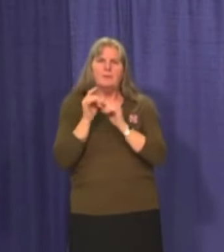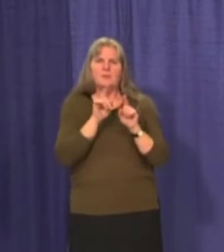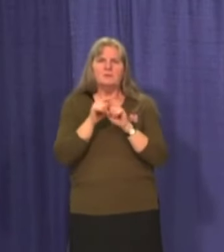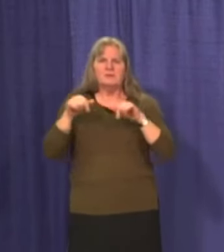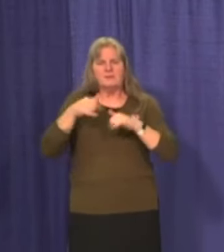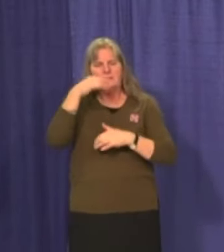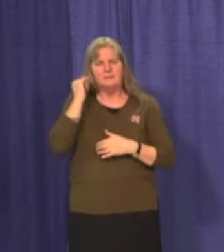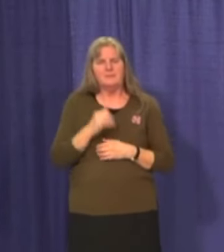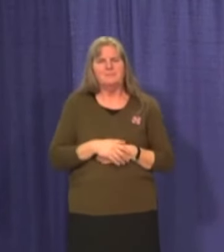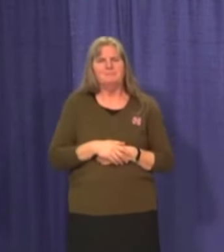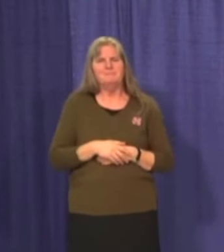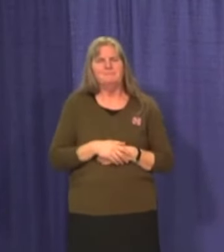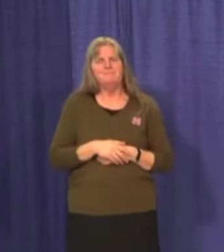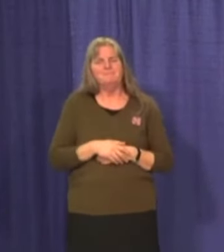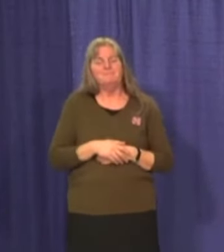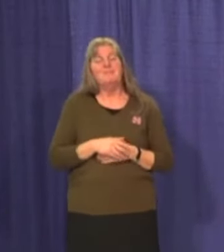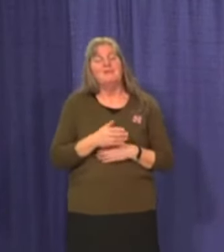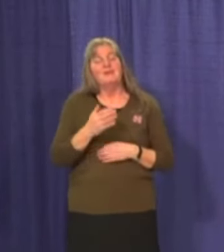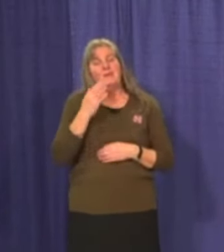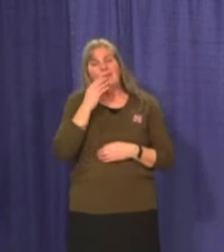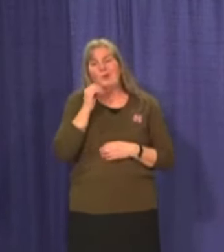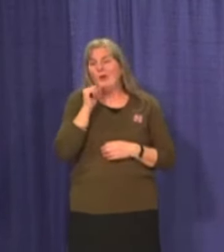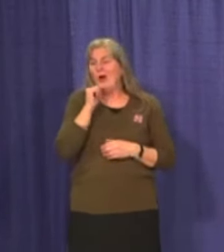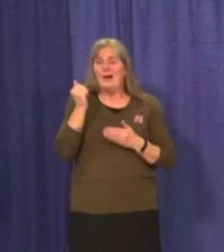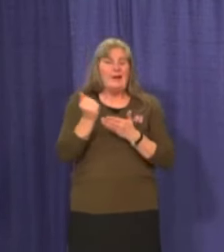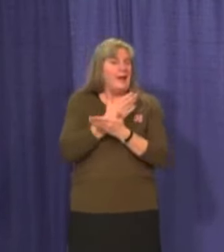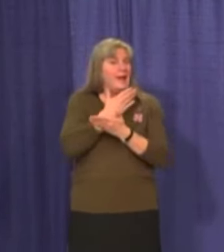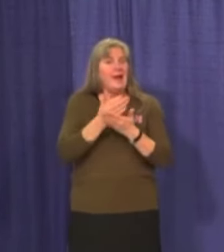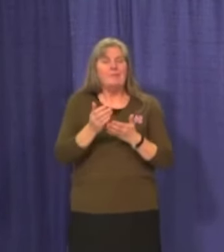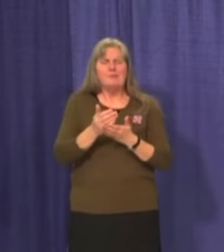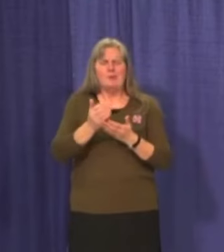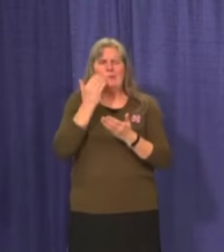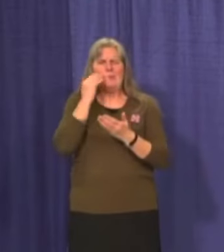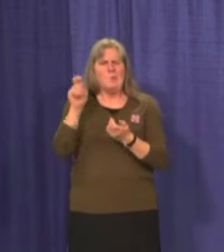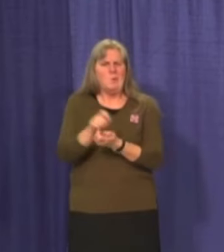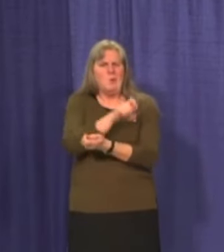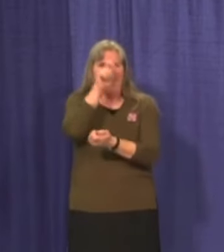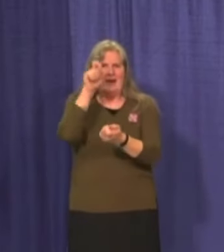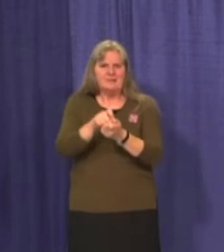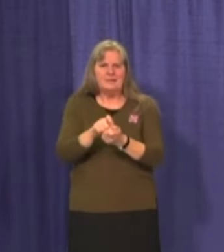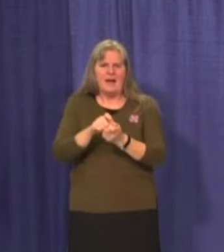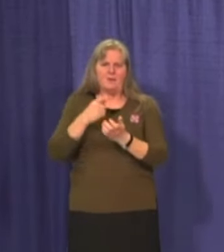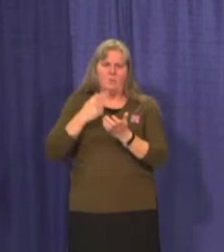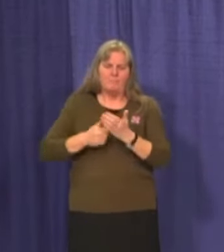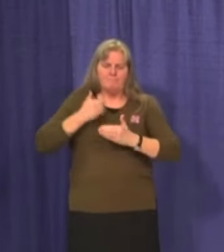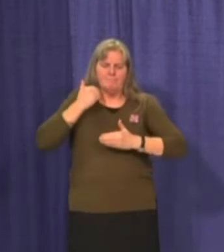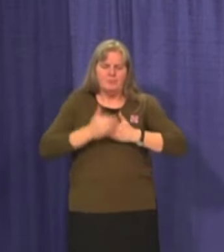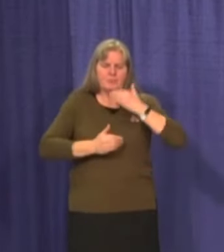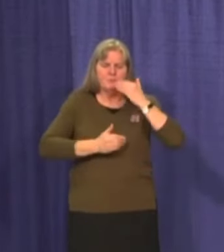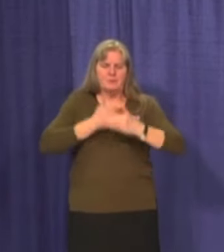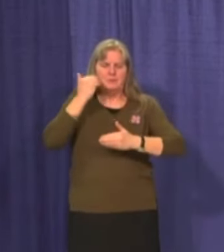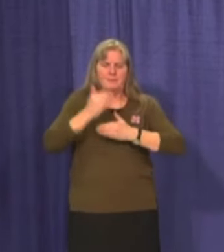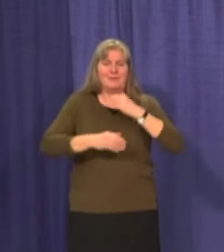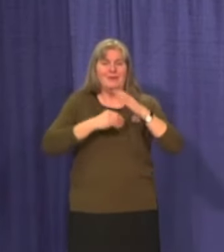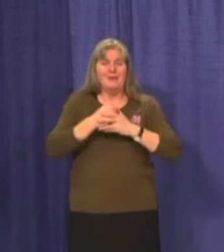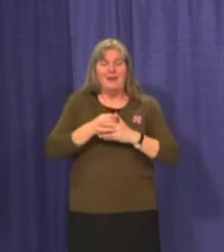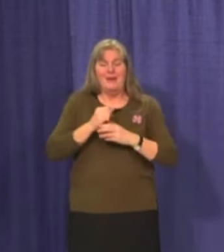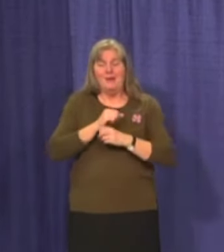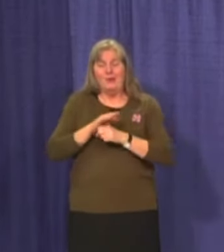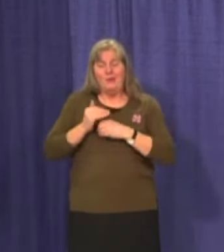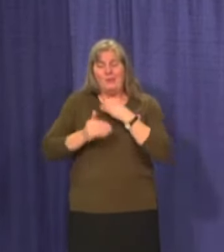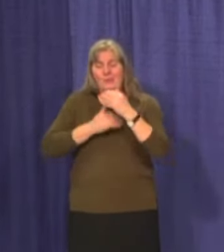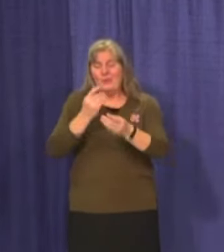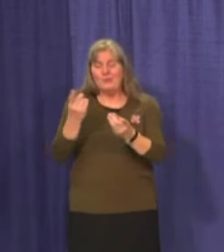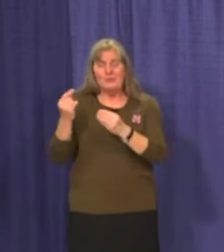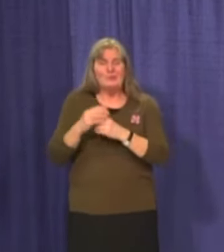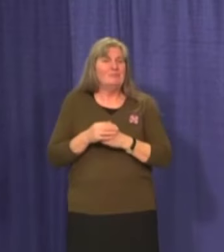Not everything in this journey has been certain, and a common theme I have come back to is how often we have had to make decisions in the face of